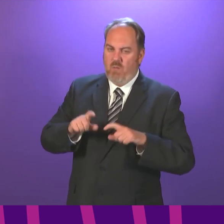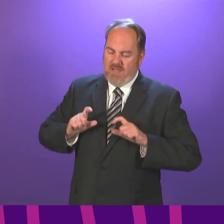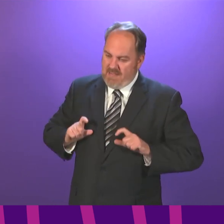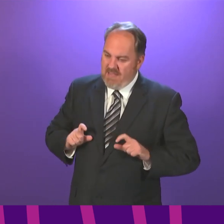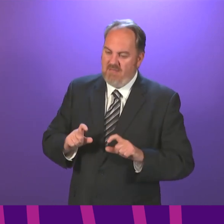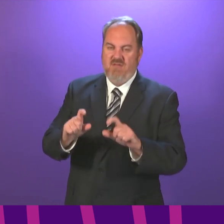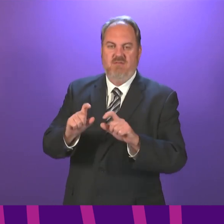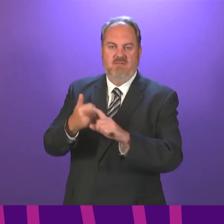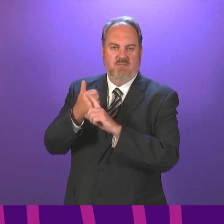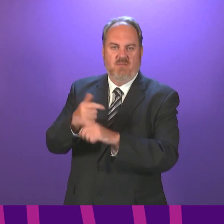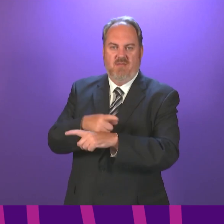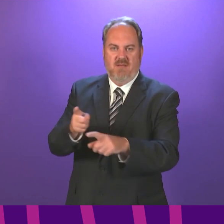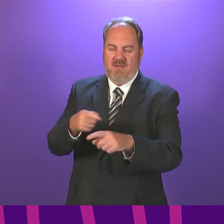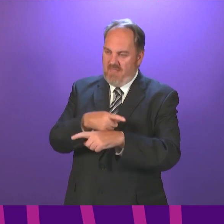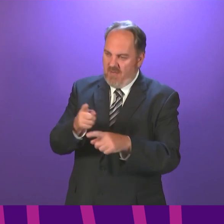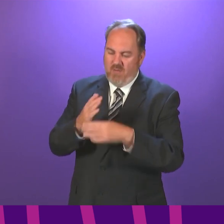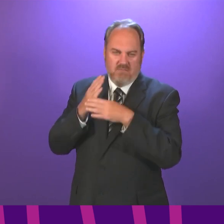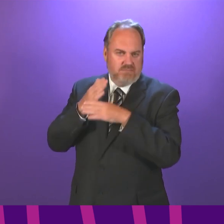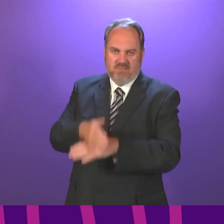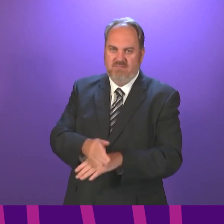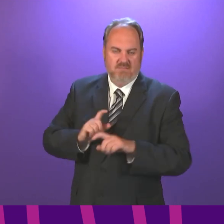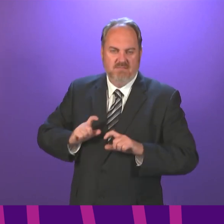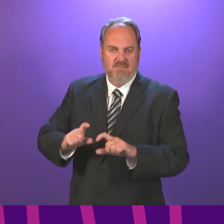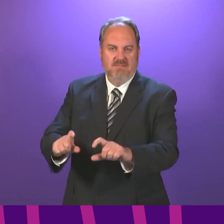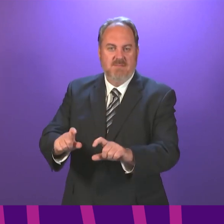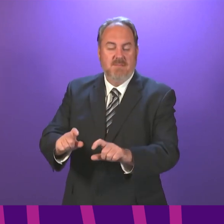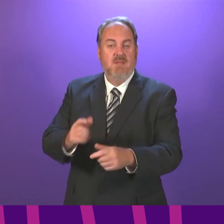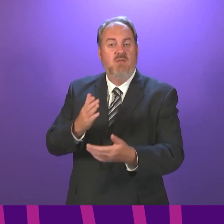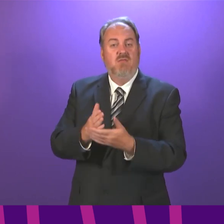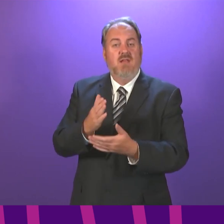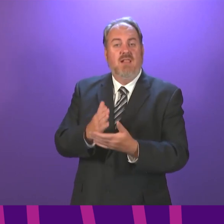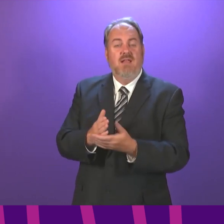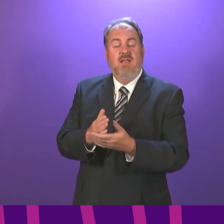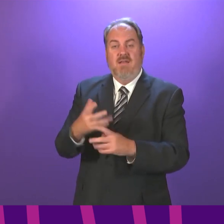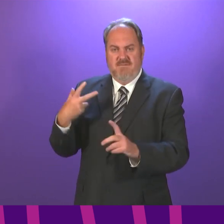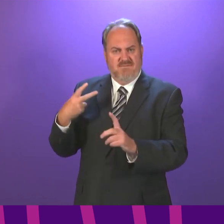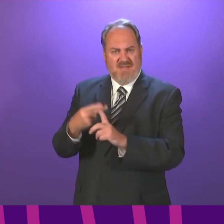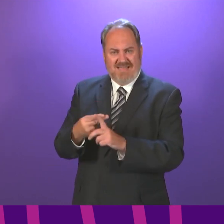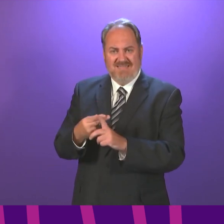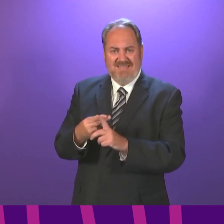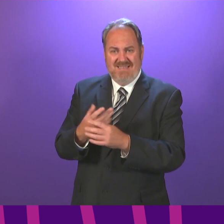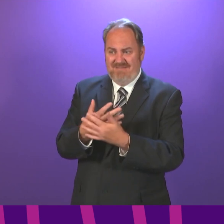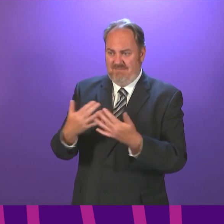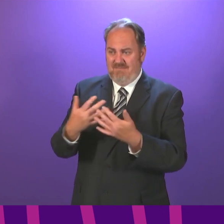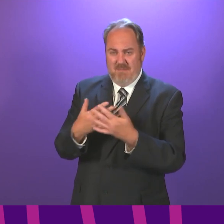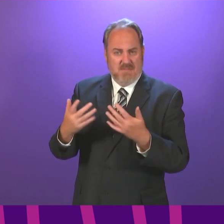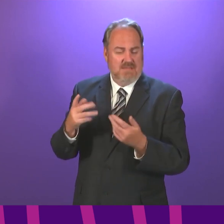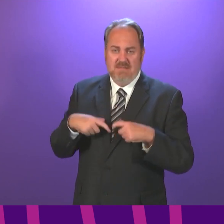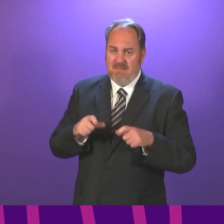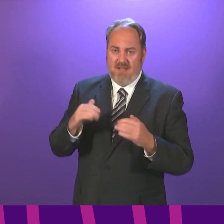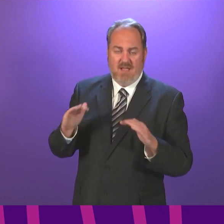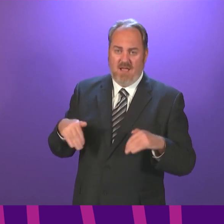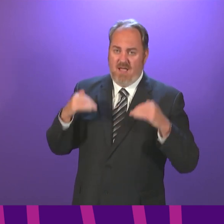to do that. But in saying that, let us also remember that vaccine uptake is high. I have said this before, but it is worth repeating.